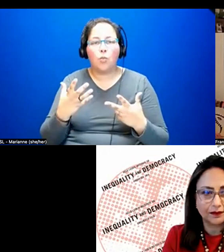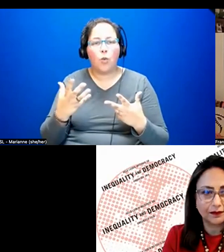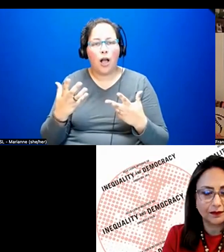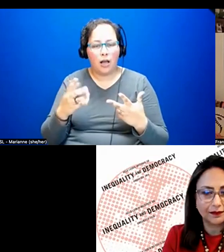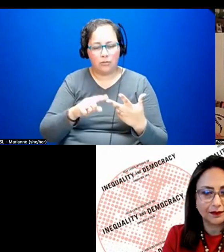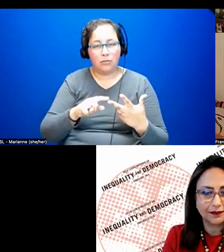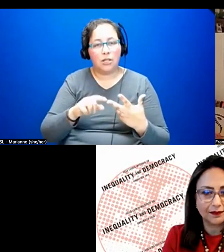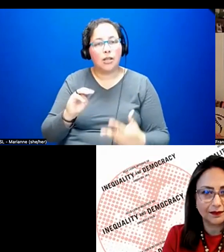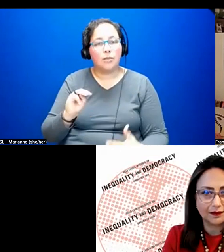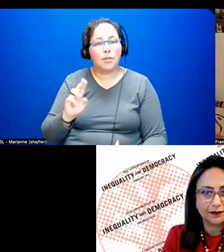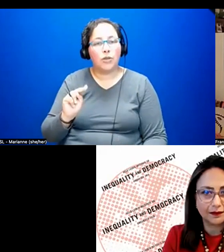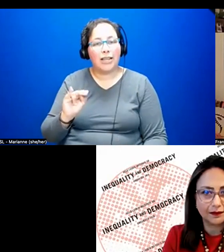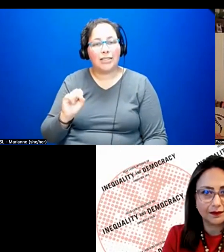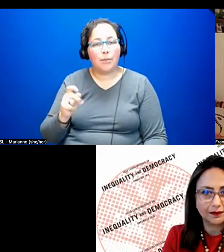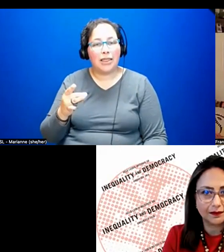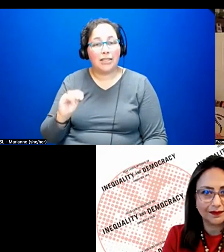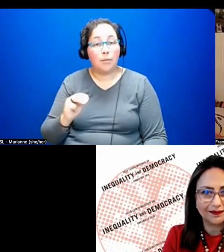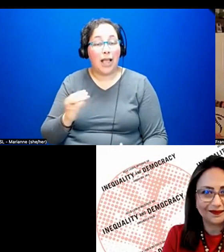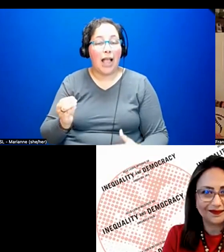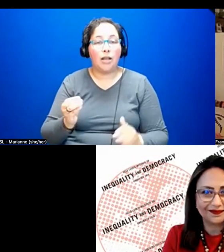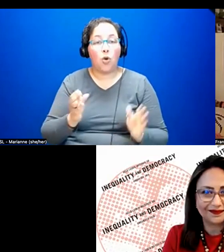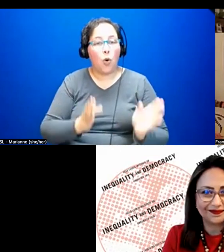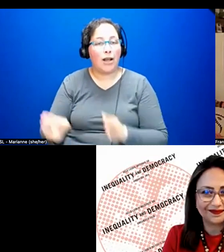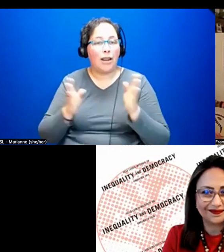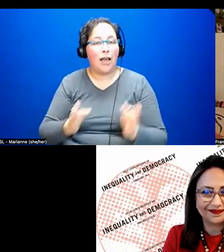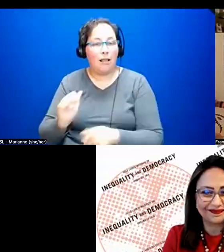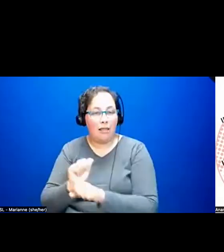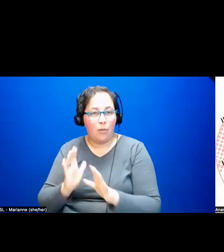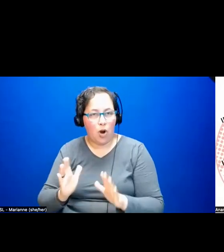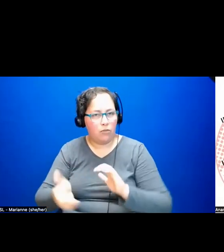municipalism and organized labor? So thank you, Ananya.